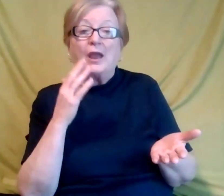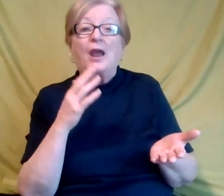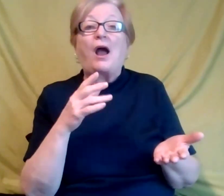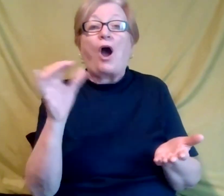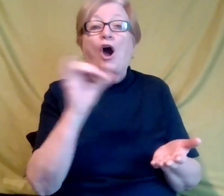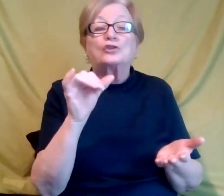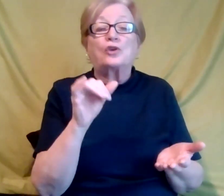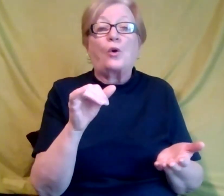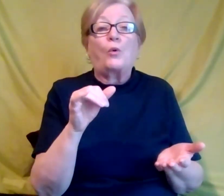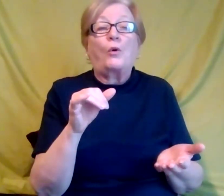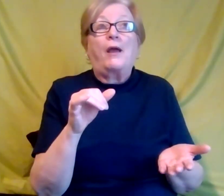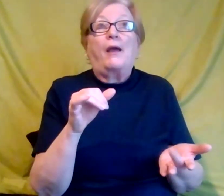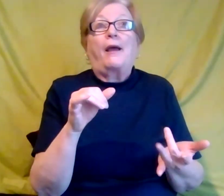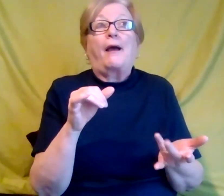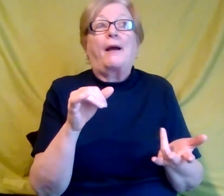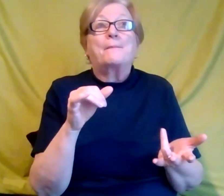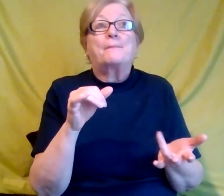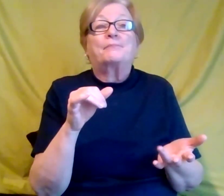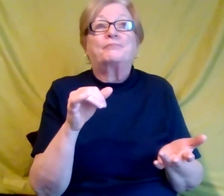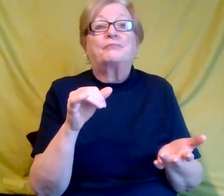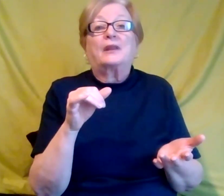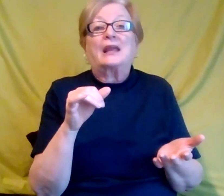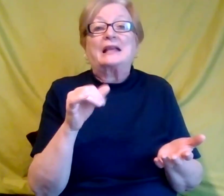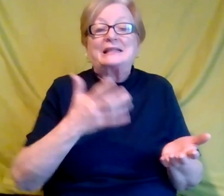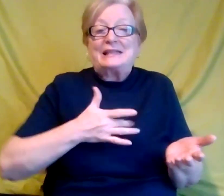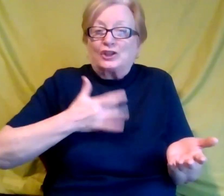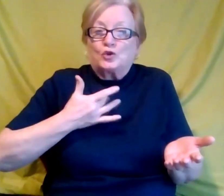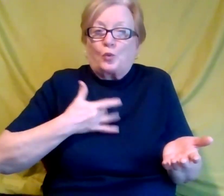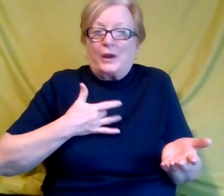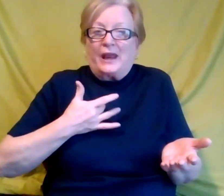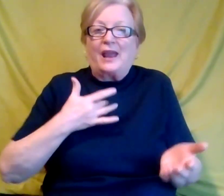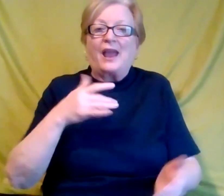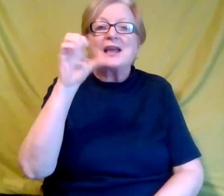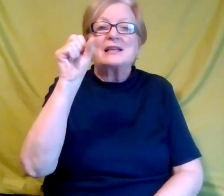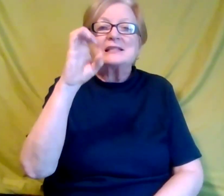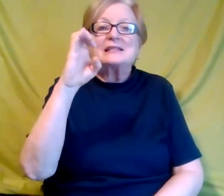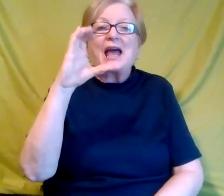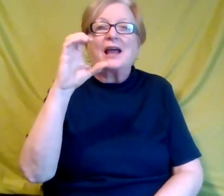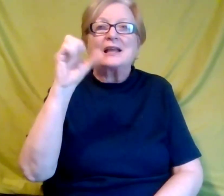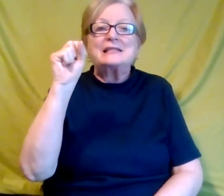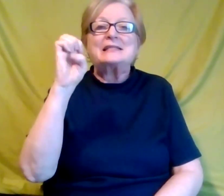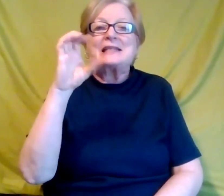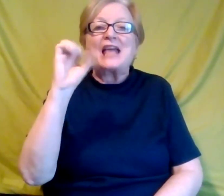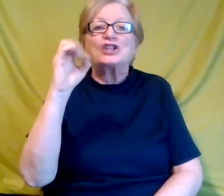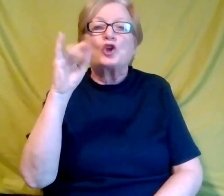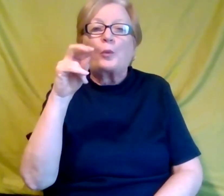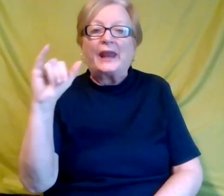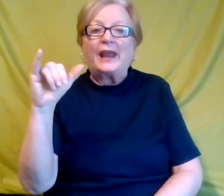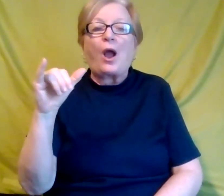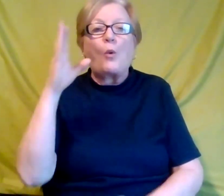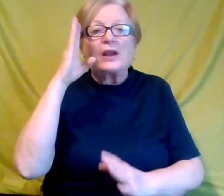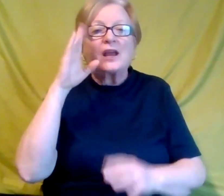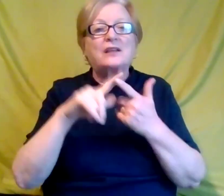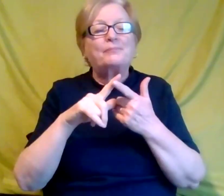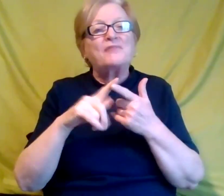terms of being the, it's called, you know, sensory awareness, offer, uh, flexible workspaces. For